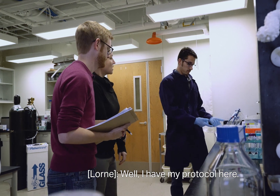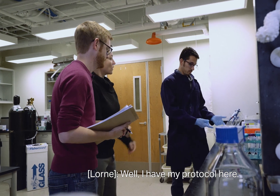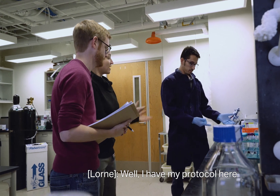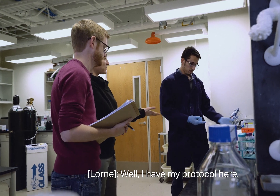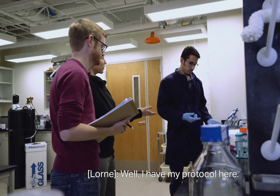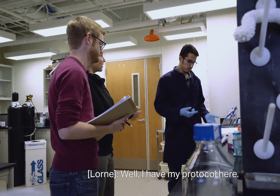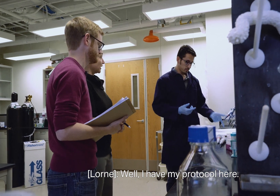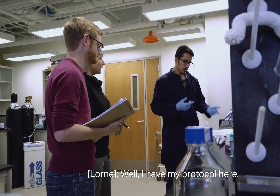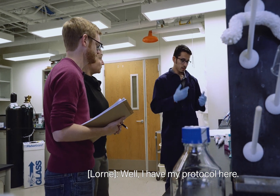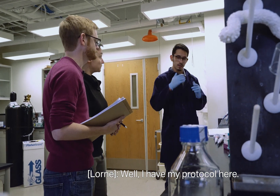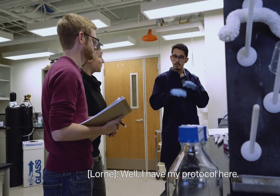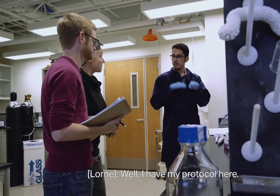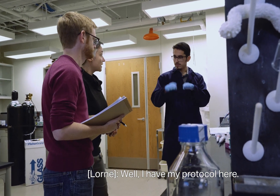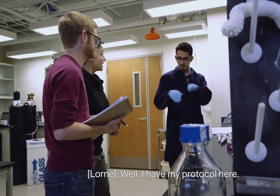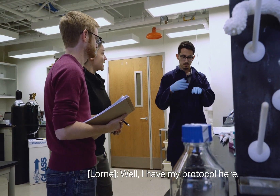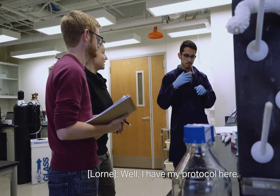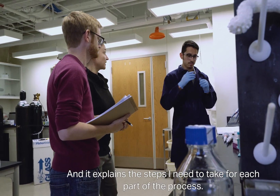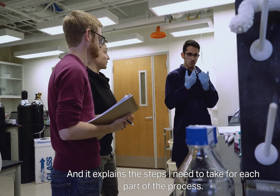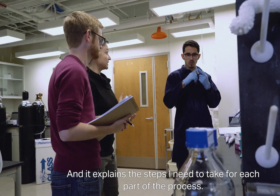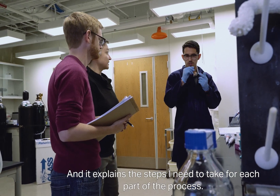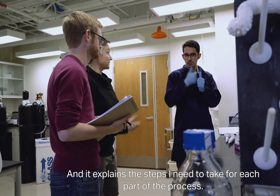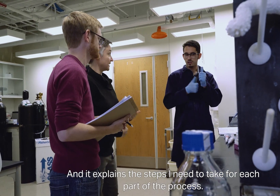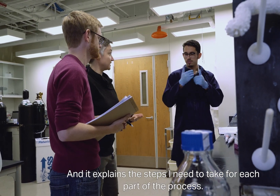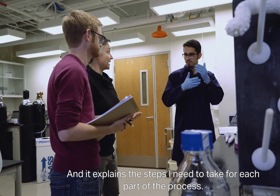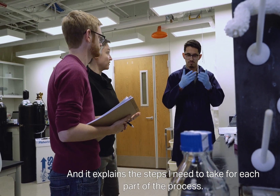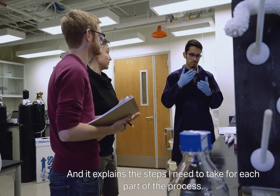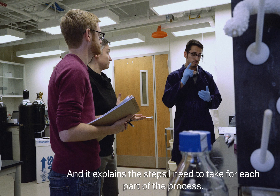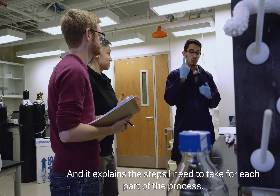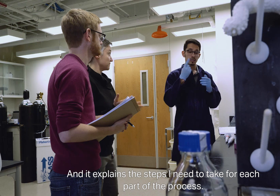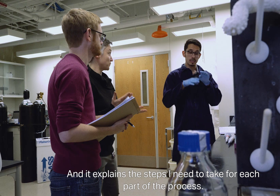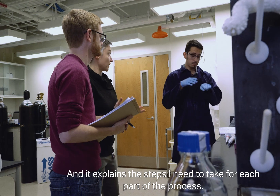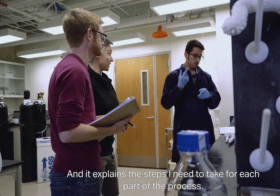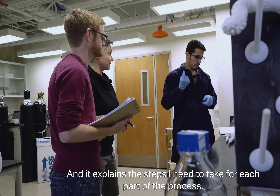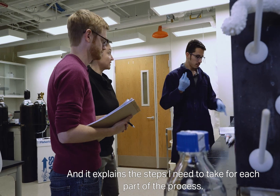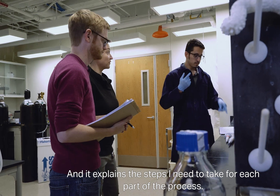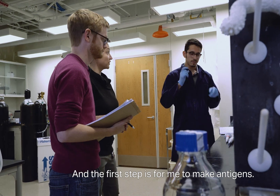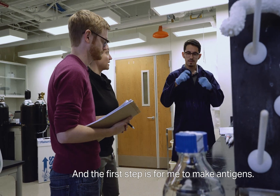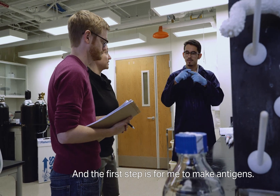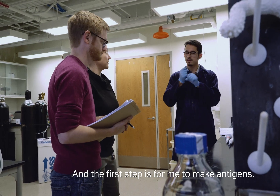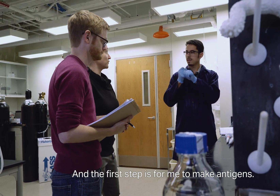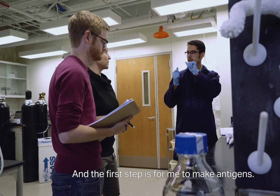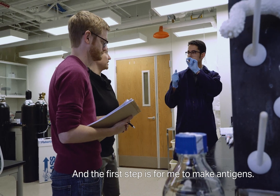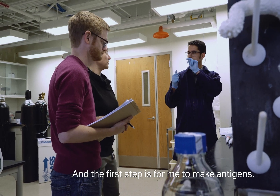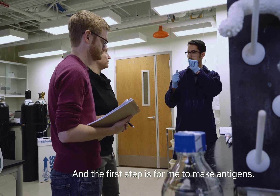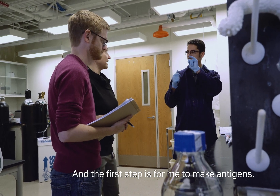Well, have my protocol here, and it explains the steps that I need to take for each part of the process. And the first step is for me to make